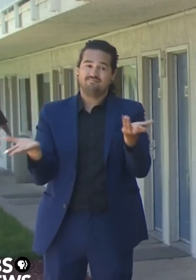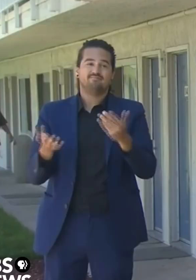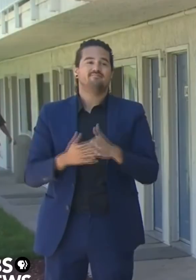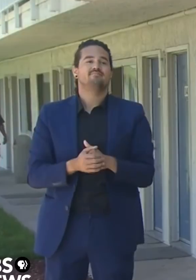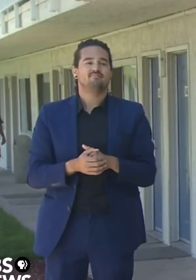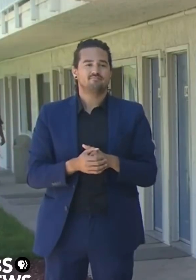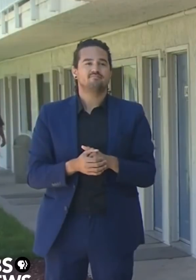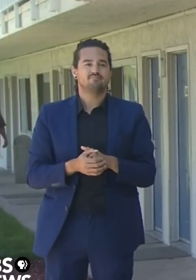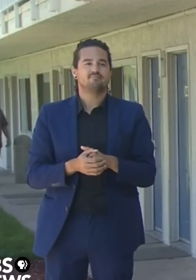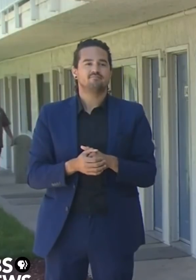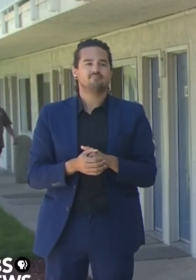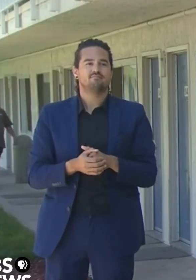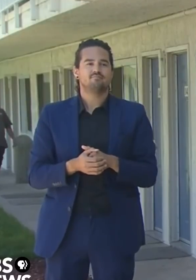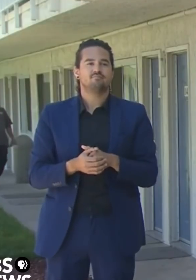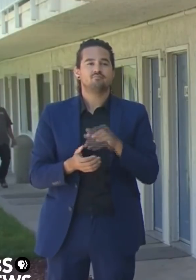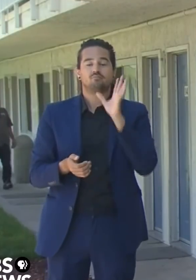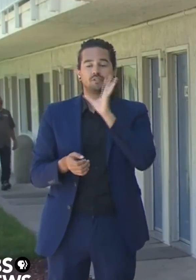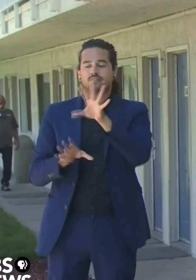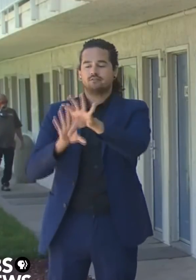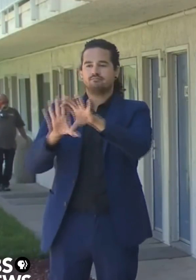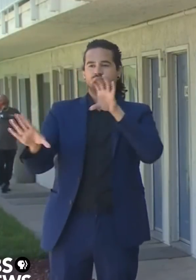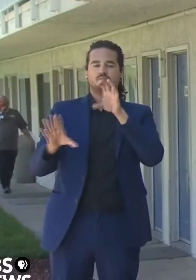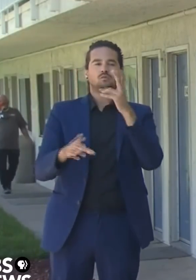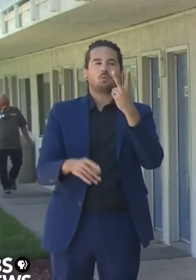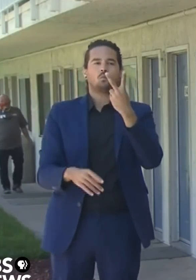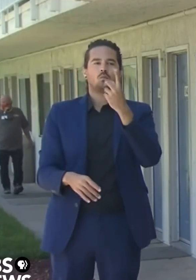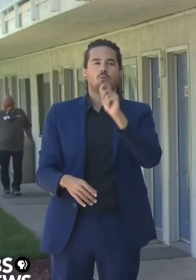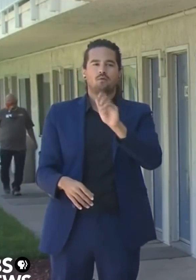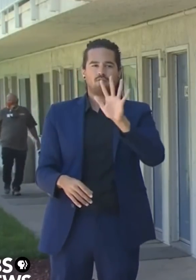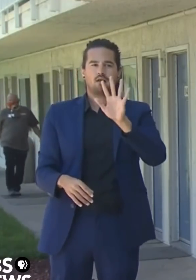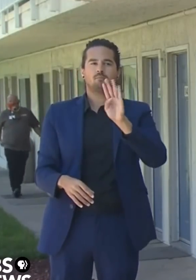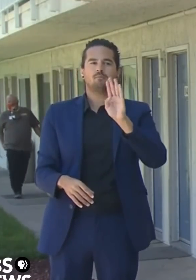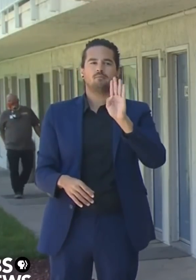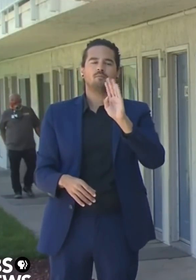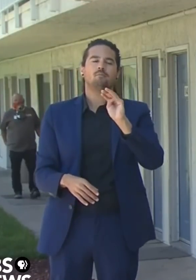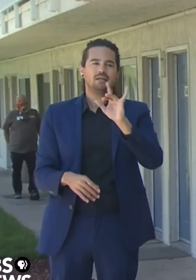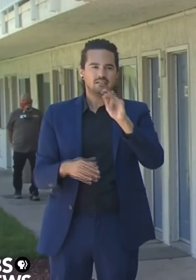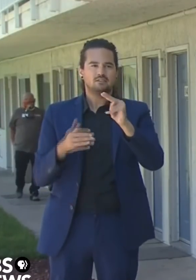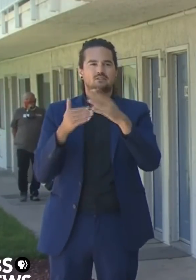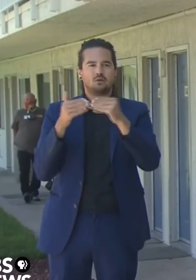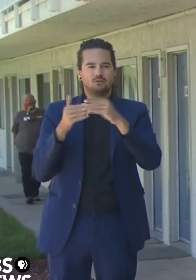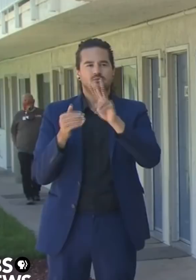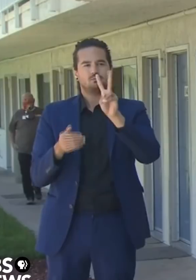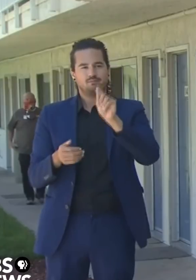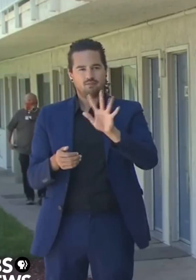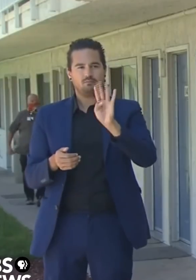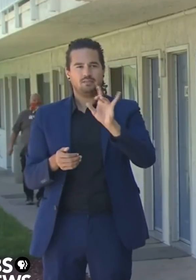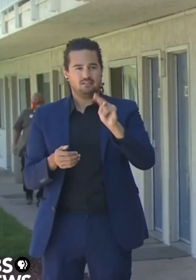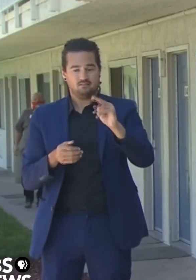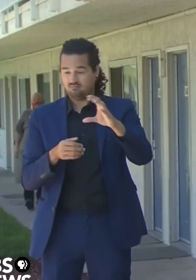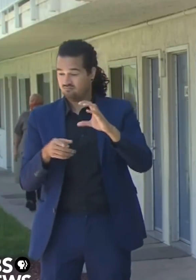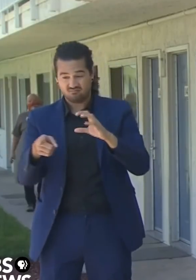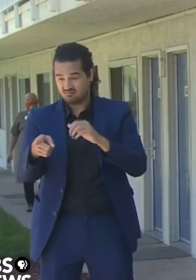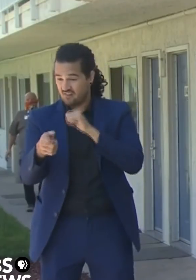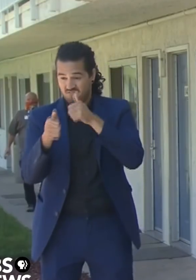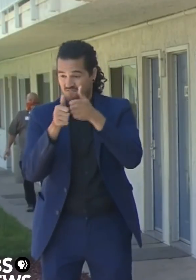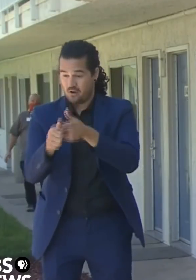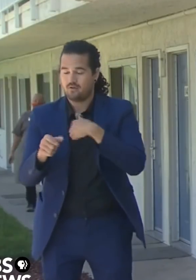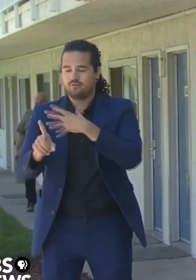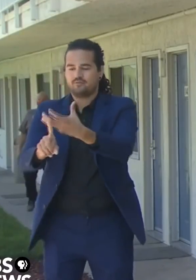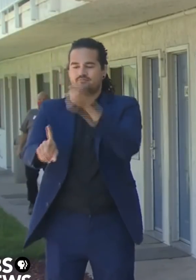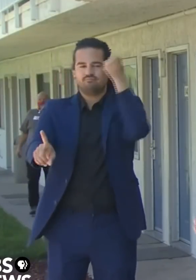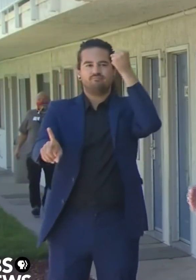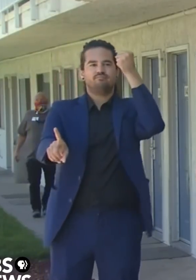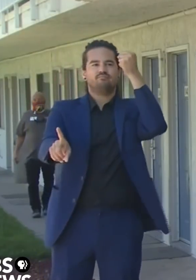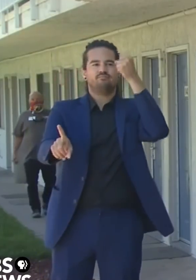Again, $2.5 billion. So there are financial conditions, there's regulatory oversight, there's code oversight.